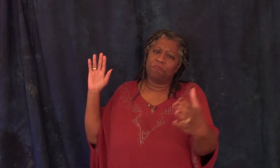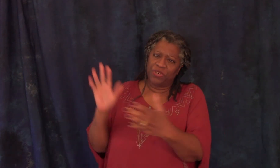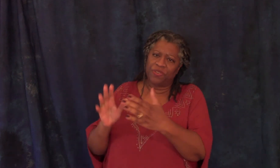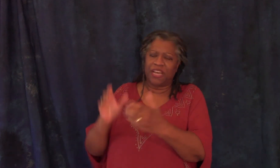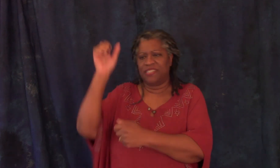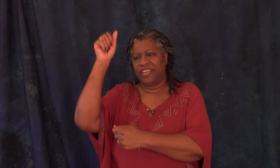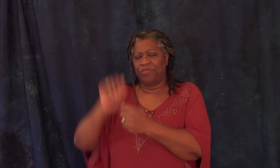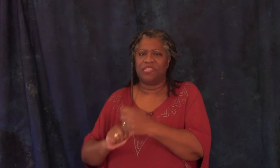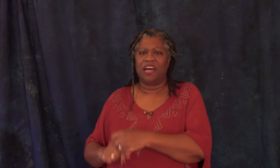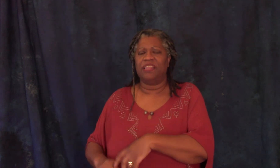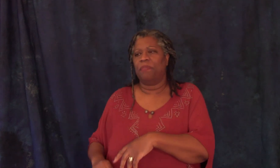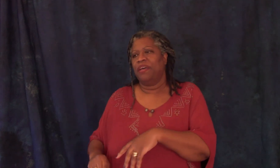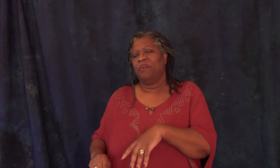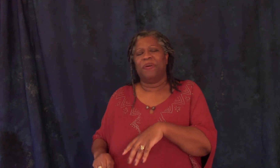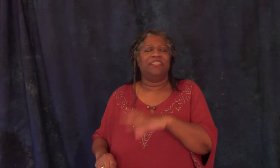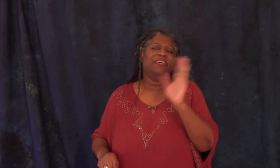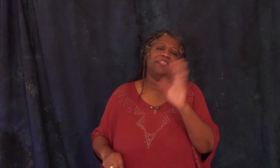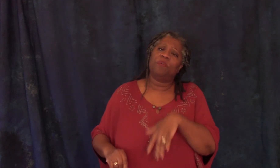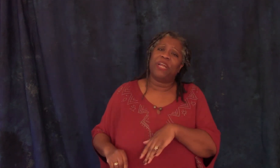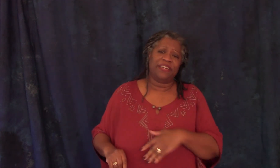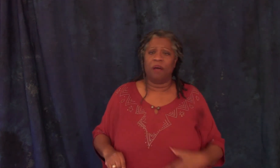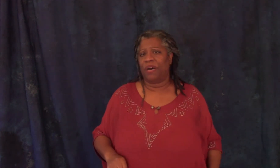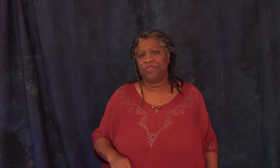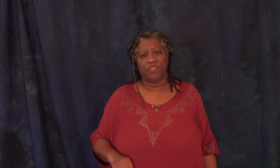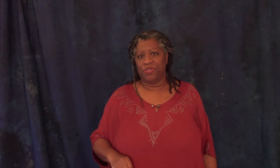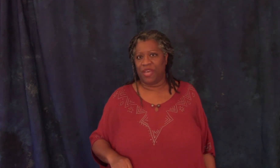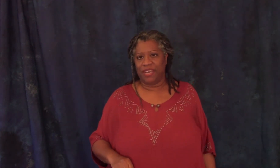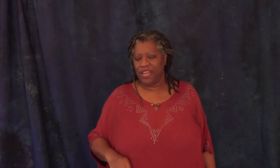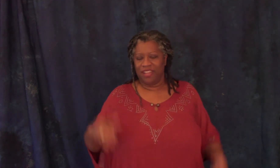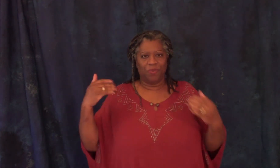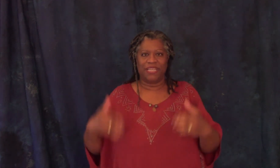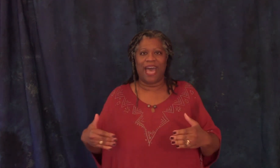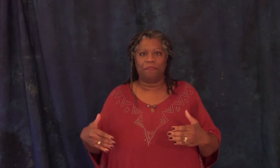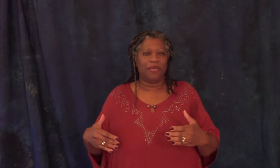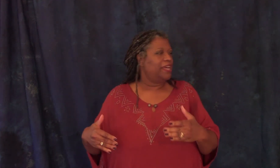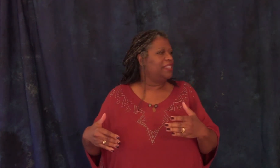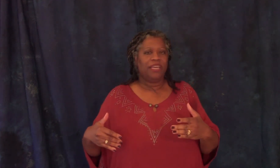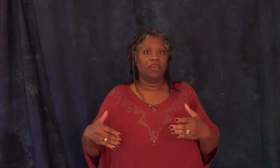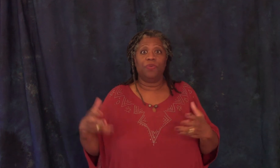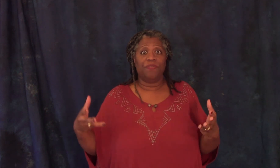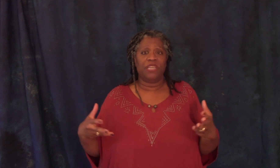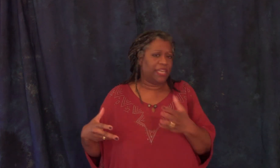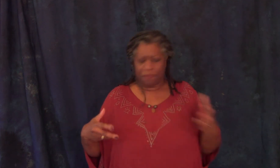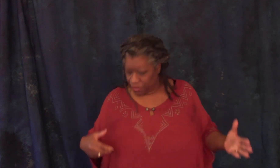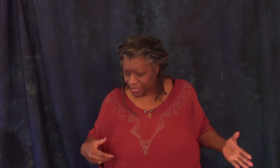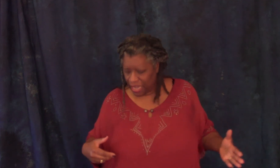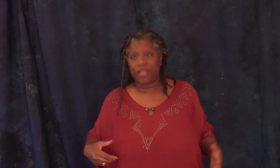push those houses together and slot them but someone had not bothered to do that and there was a gap and the king who'd never seen the gap looked down and